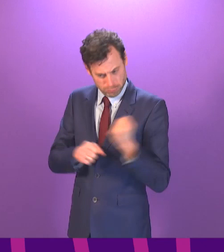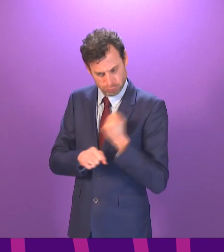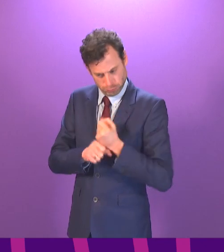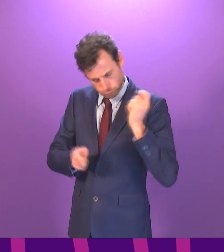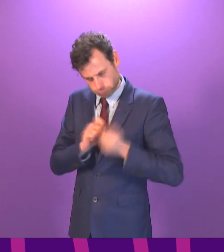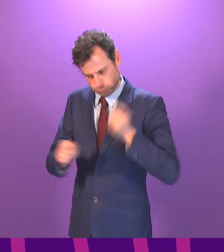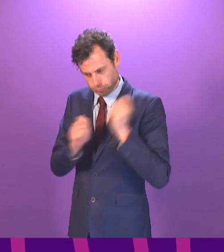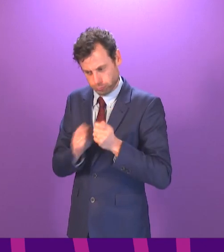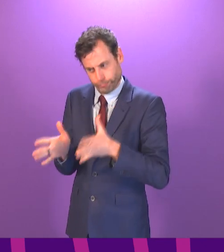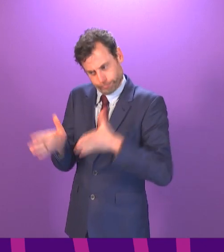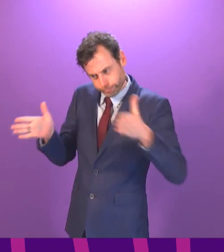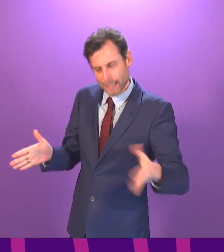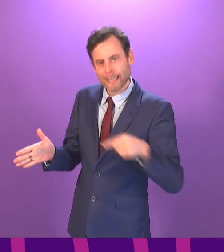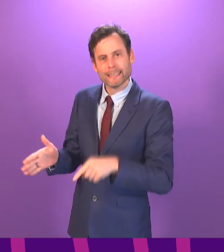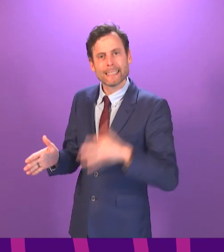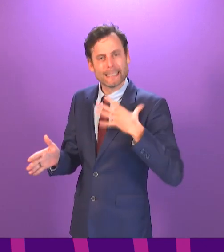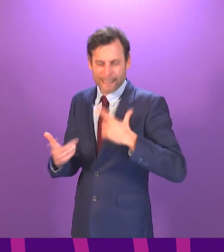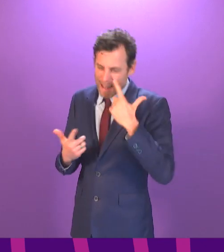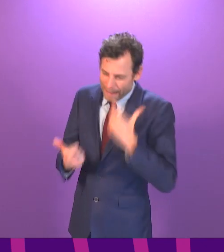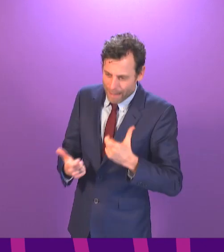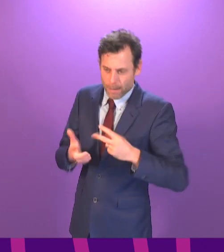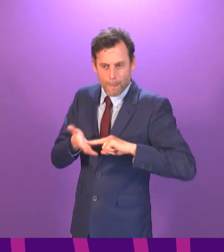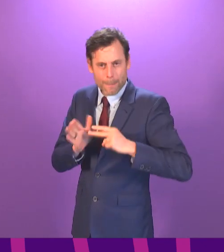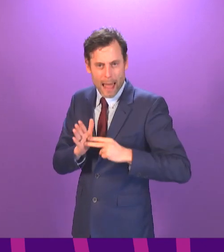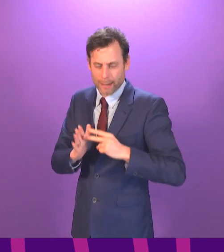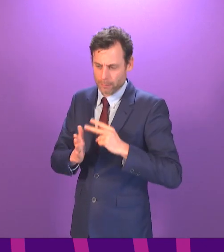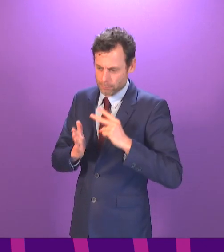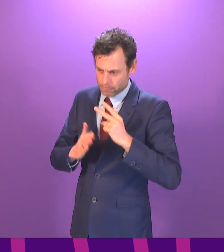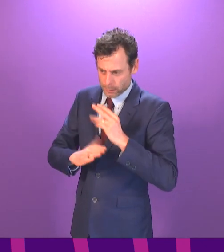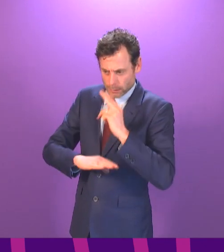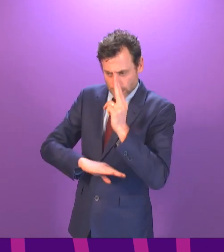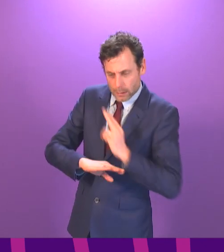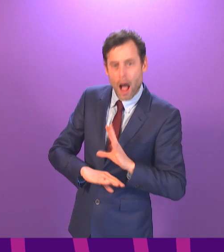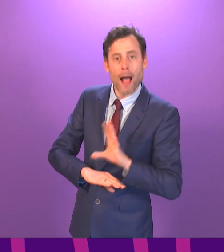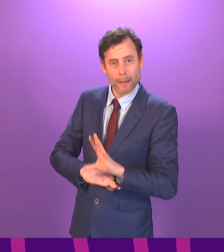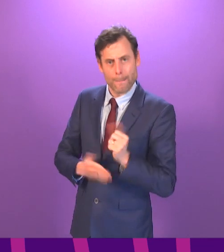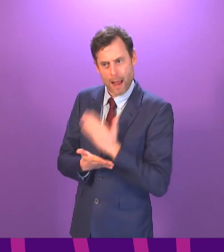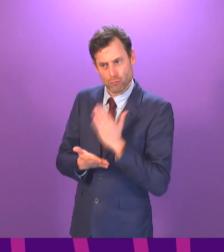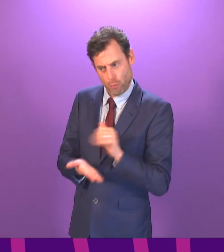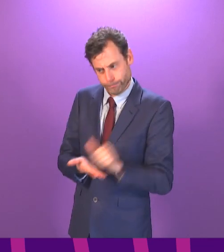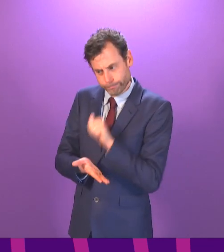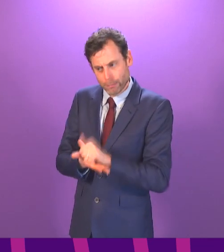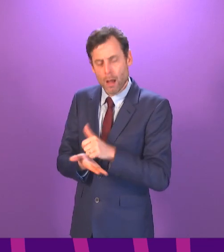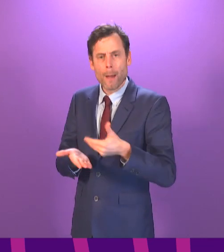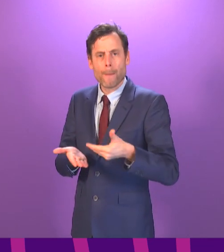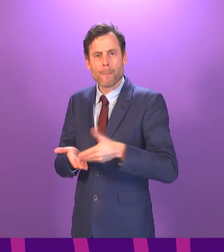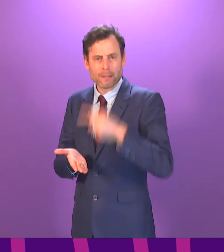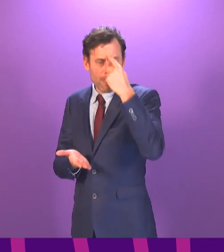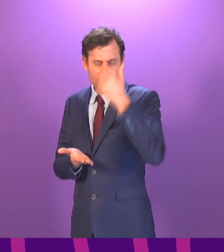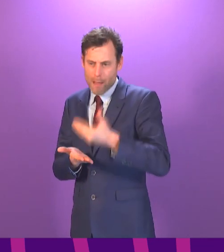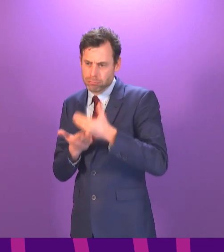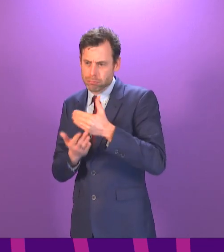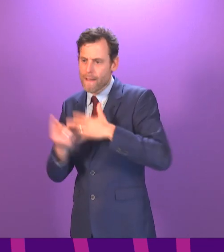very careful in-depth planning and design to ensure that we deliver the right schemes and keep impacts on the environment to the minimum.